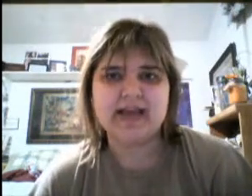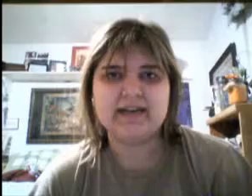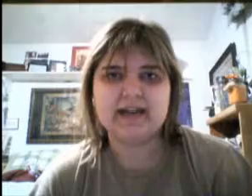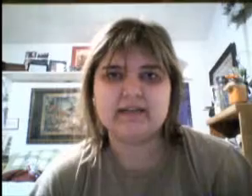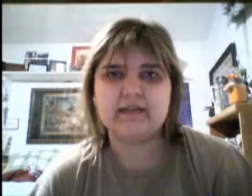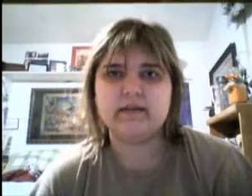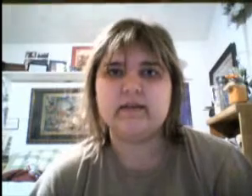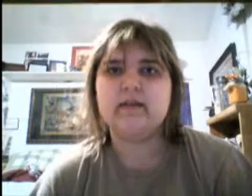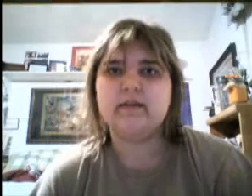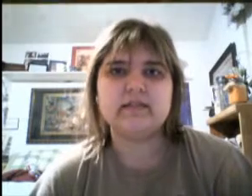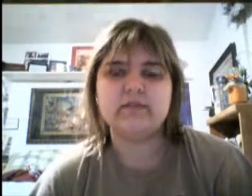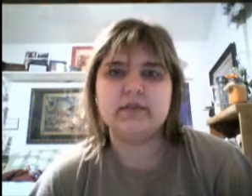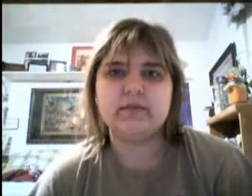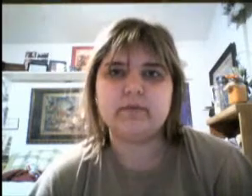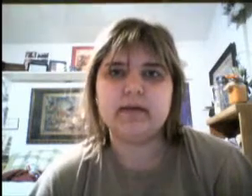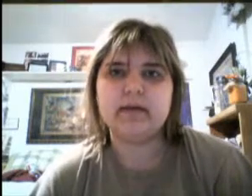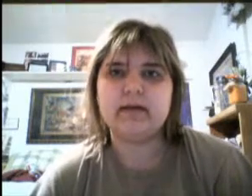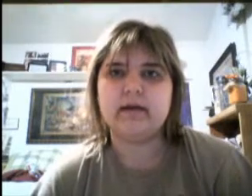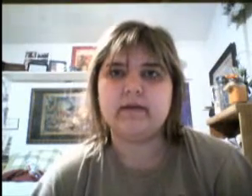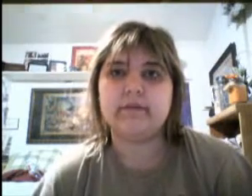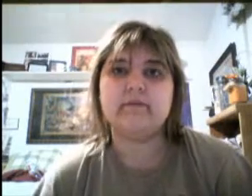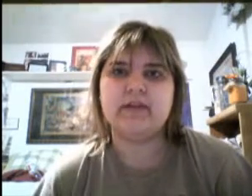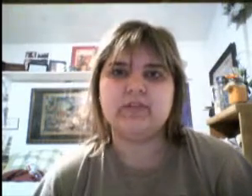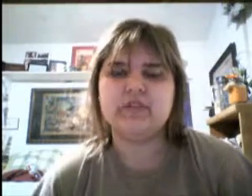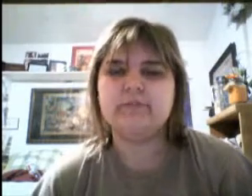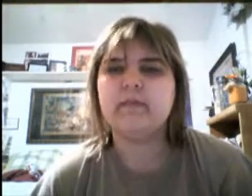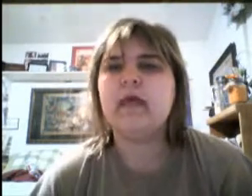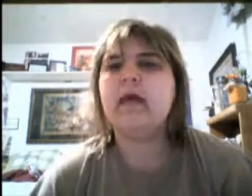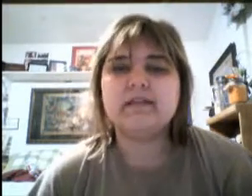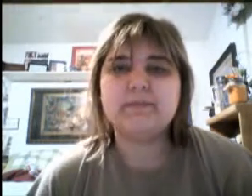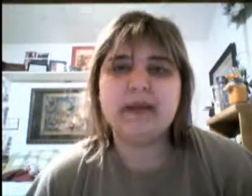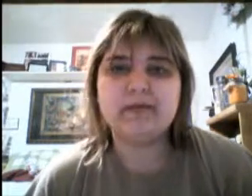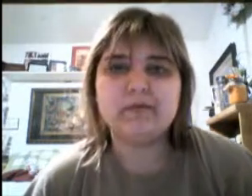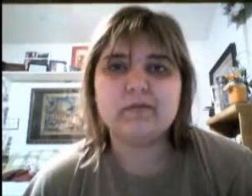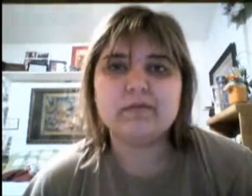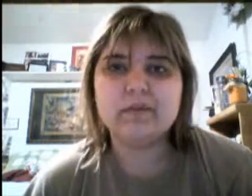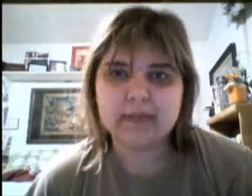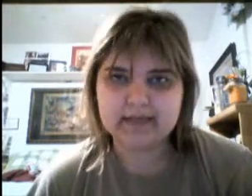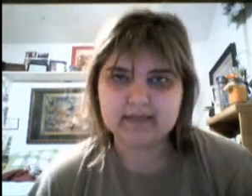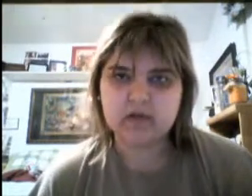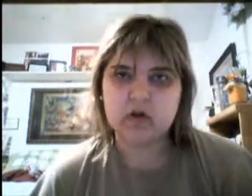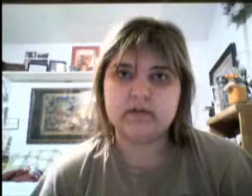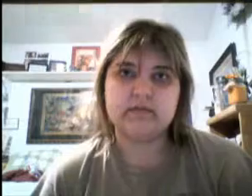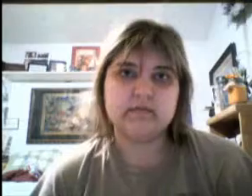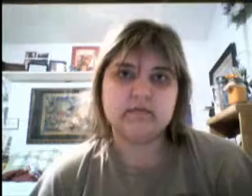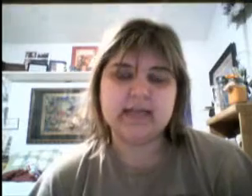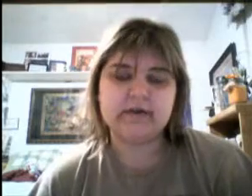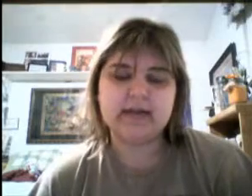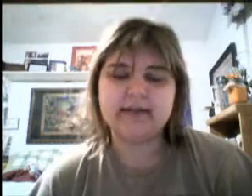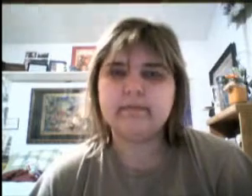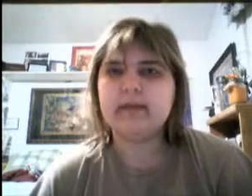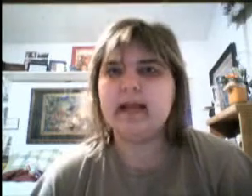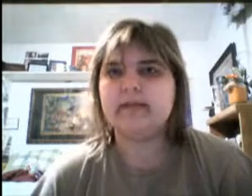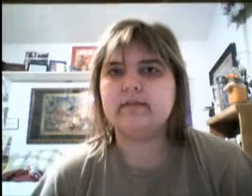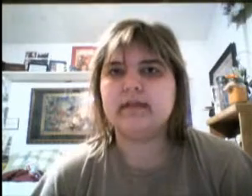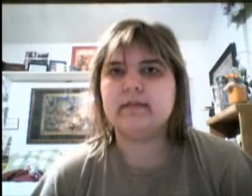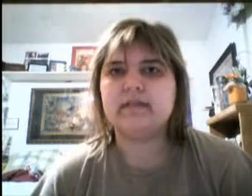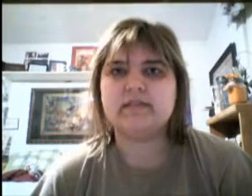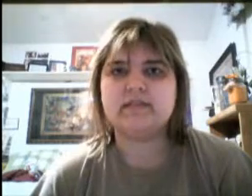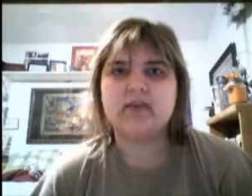had at the D23 convention. This panel took place on Saturday, and my sister